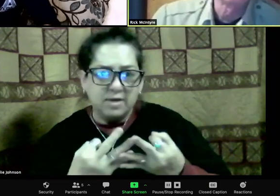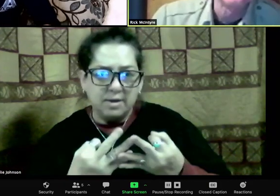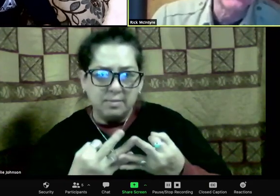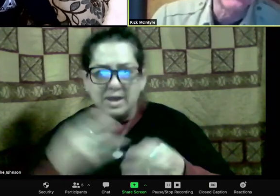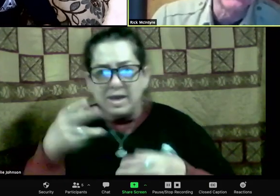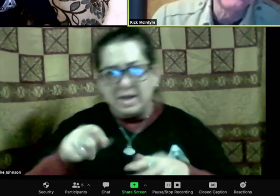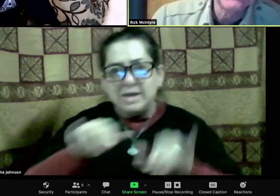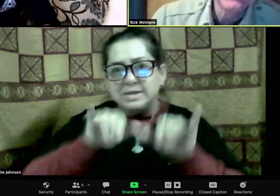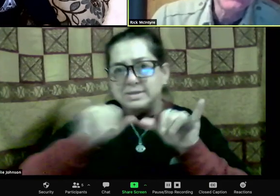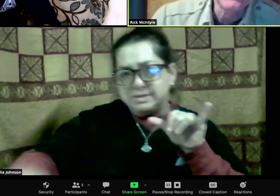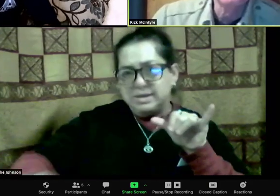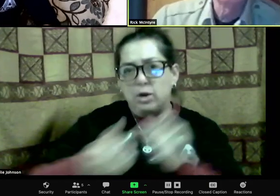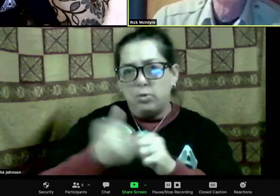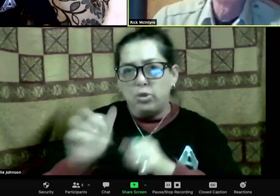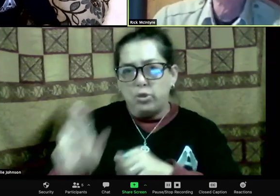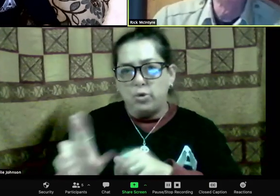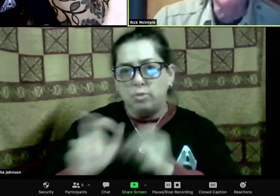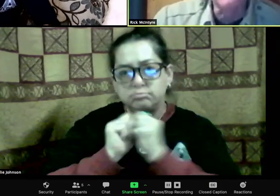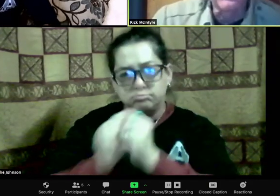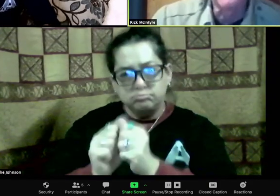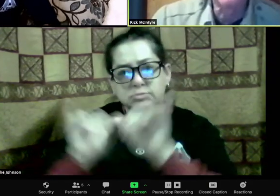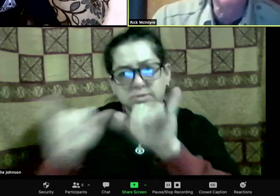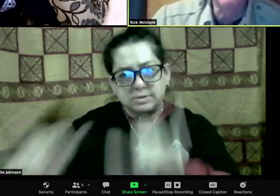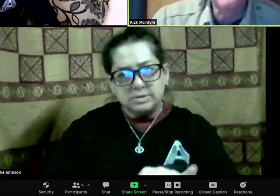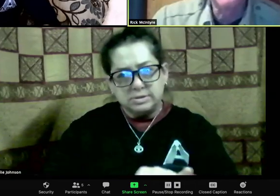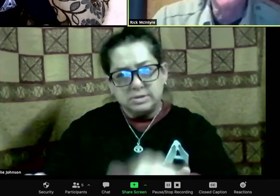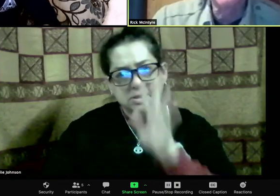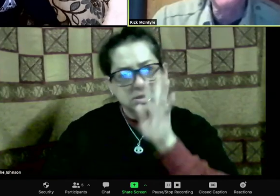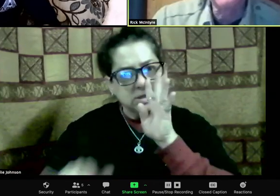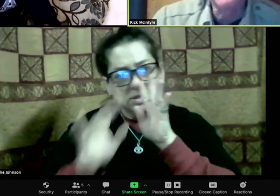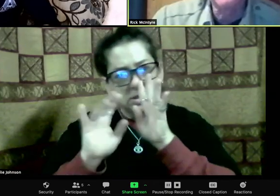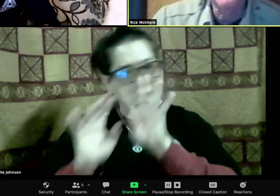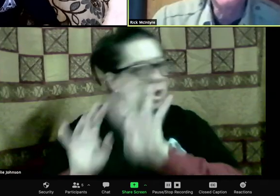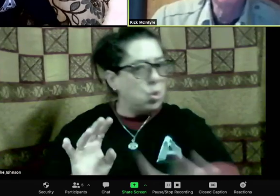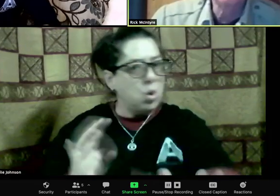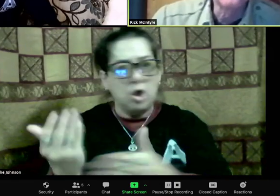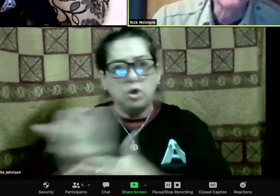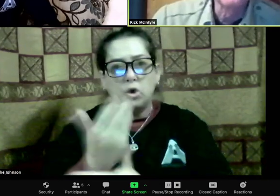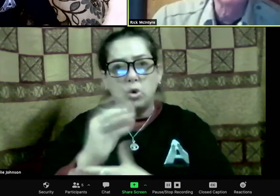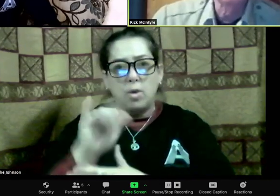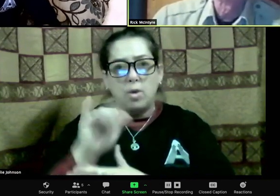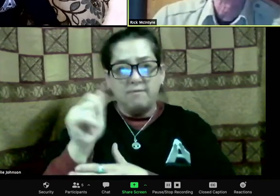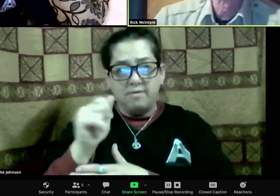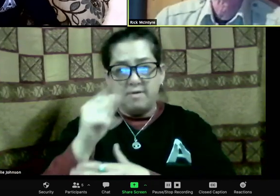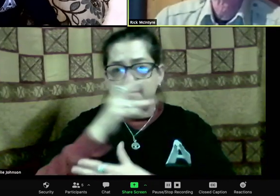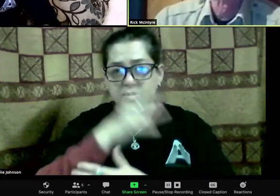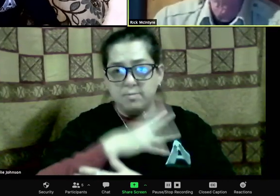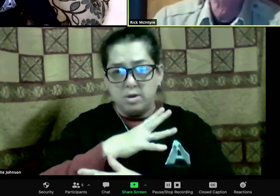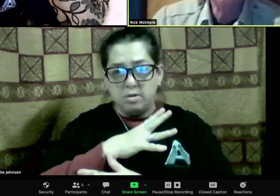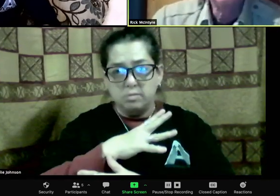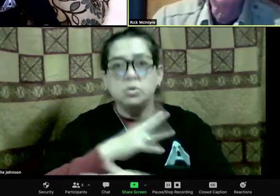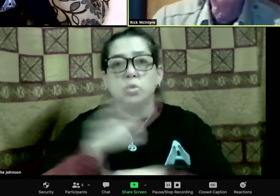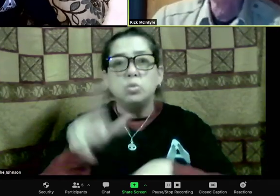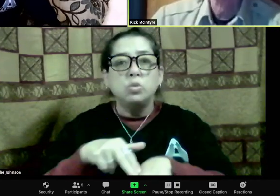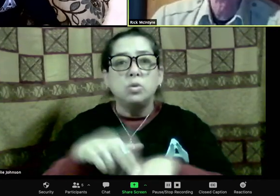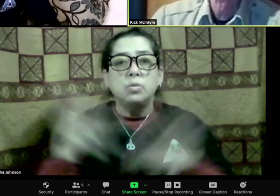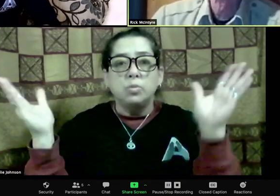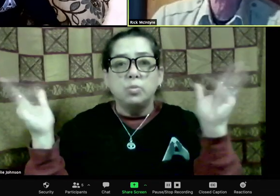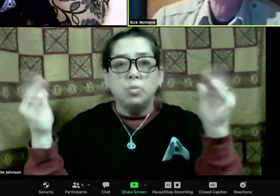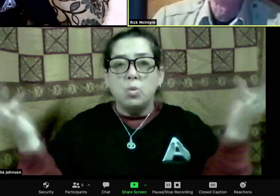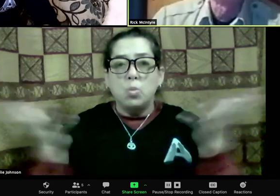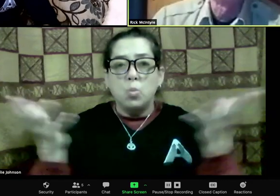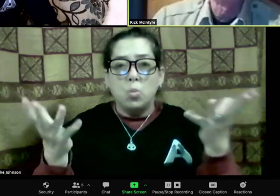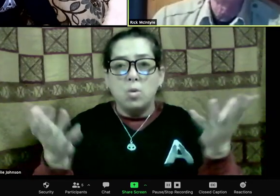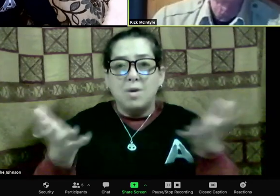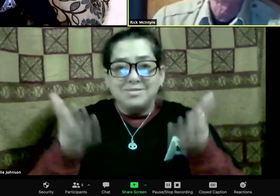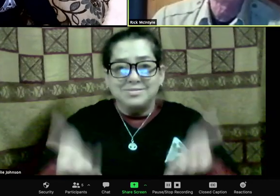taken her position. But the thing that really was so poignant about her story was the loyalty of the alpha